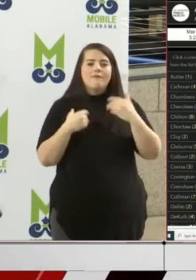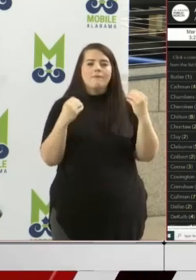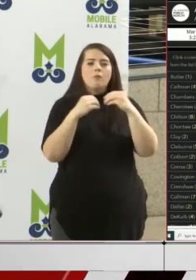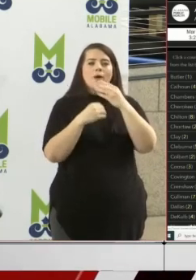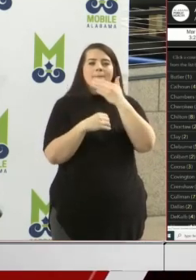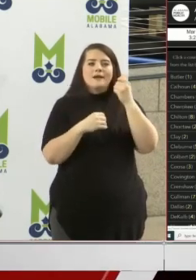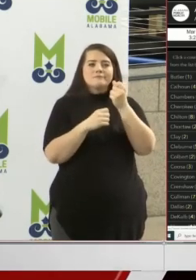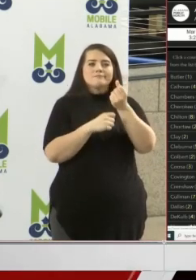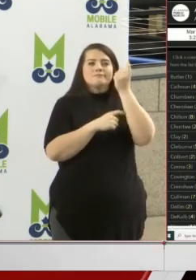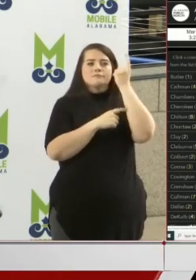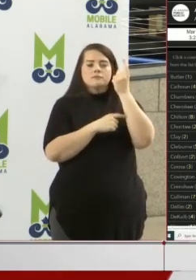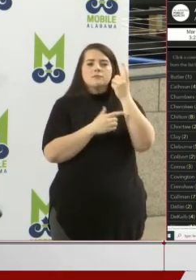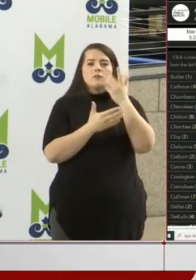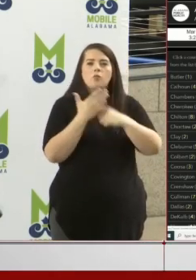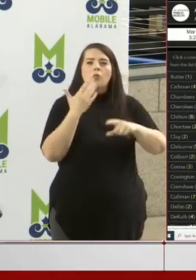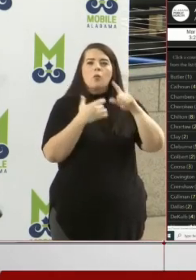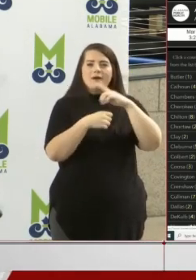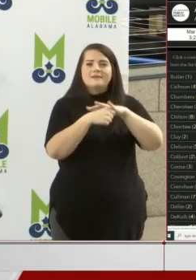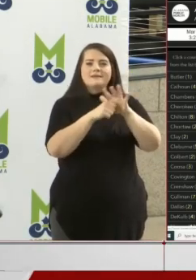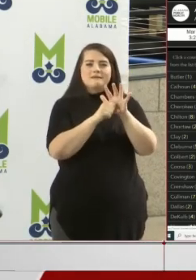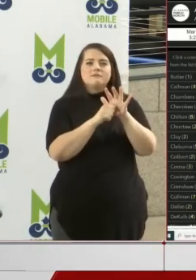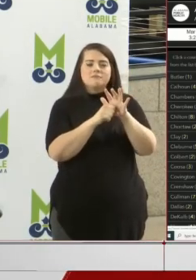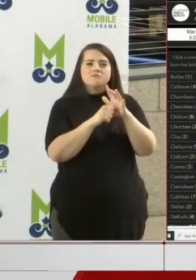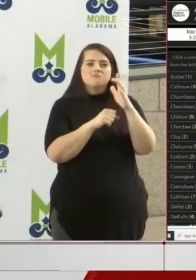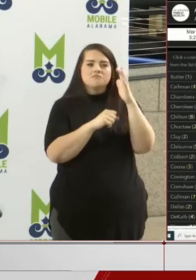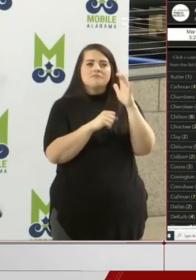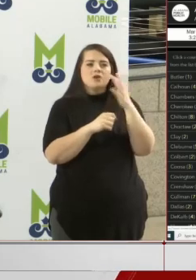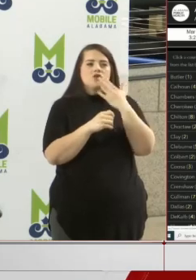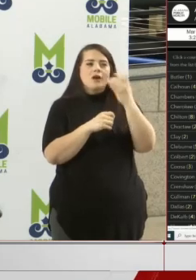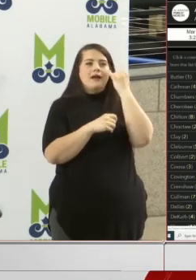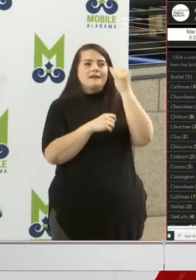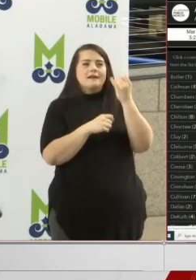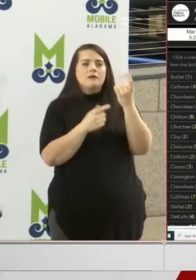what the disease burden will be than what we know right now. That's exactly right.